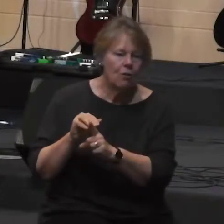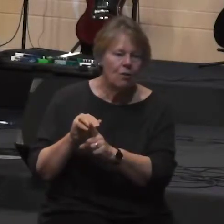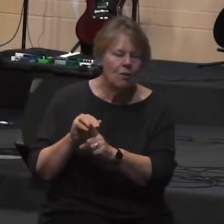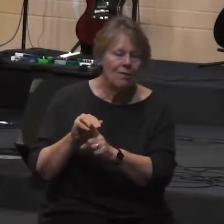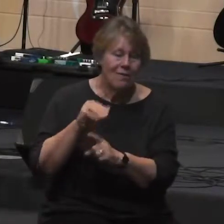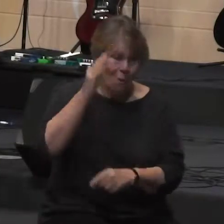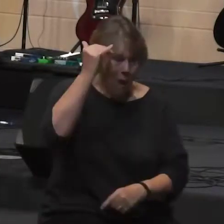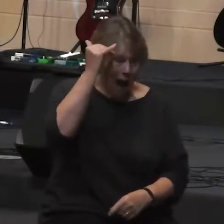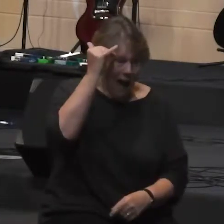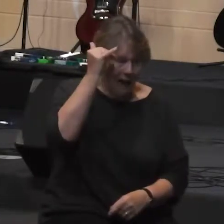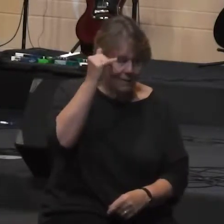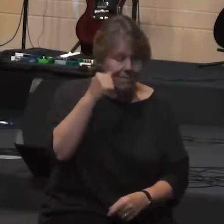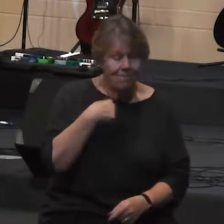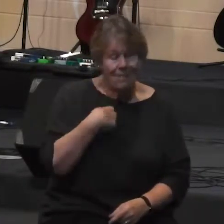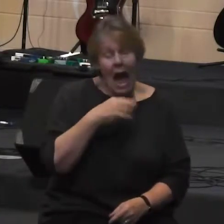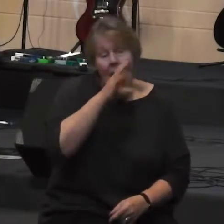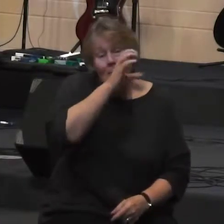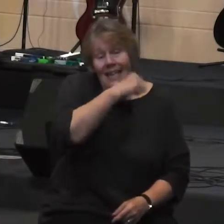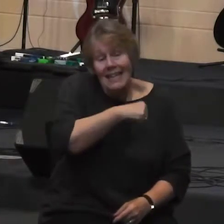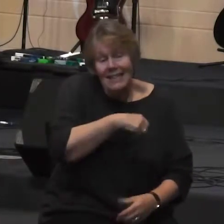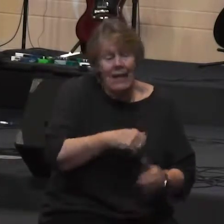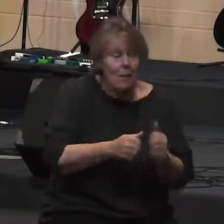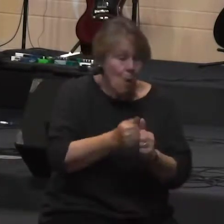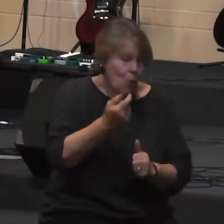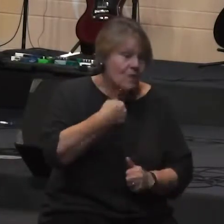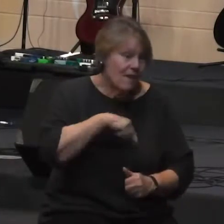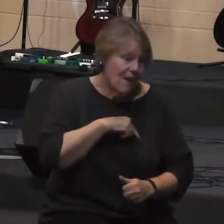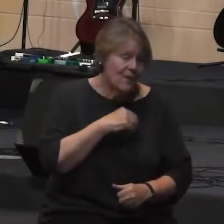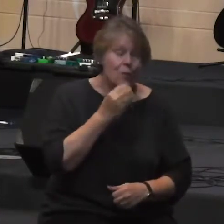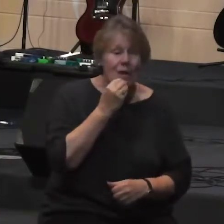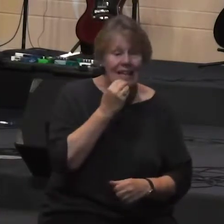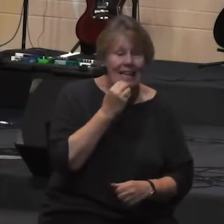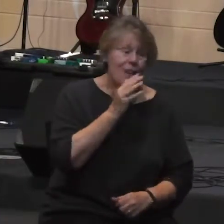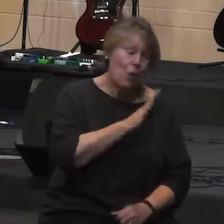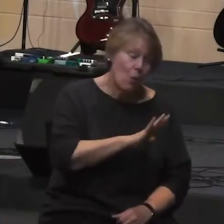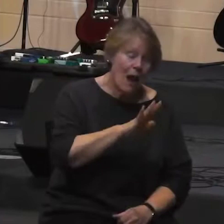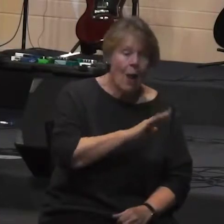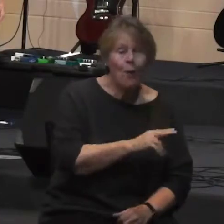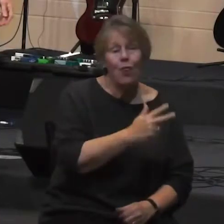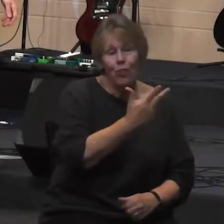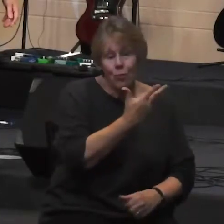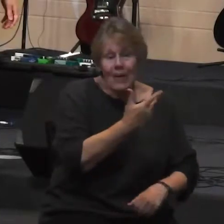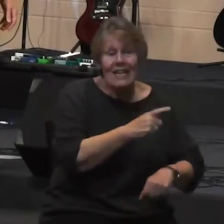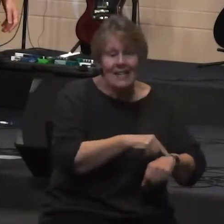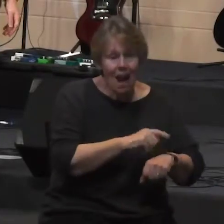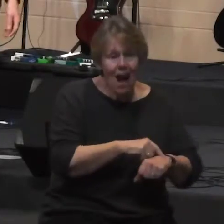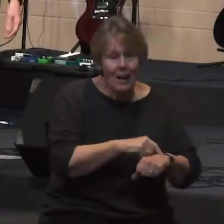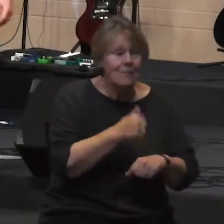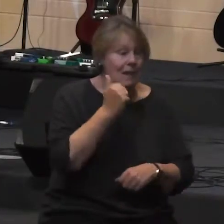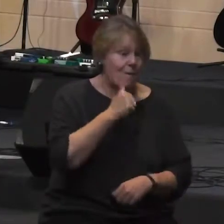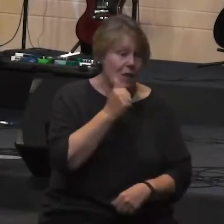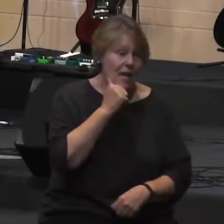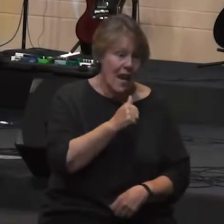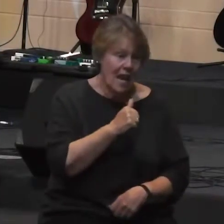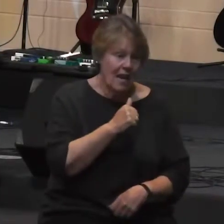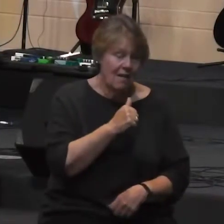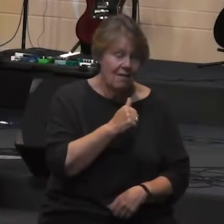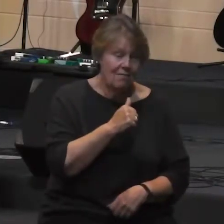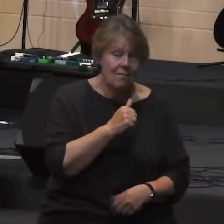most of us will eat around three meals each day most every day for the next week